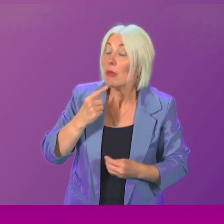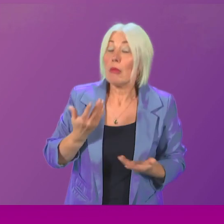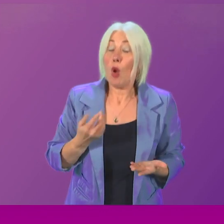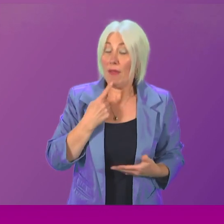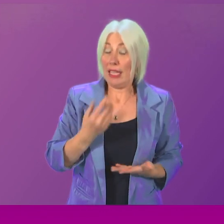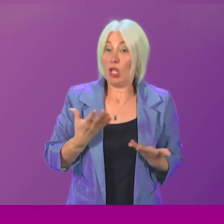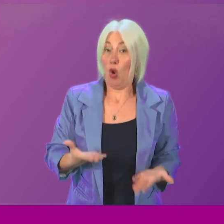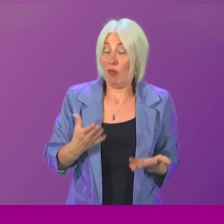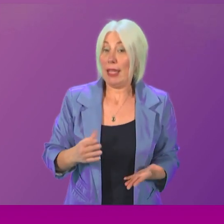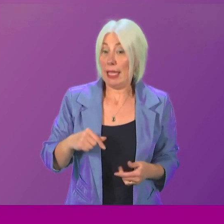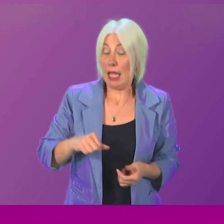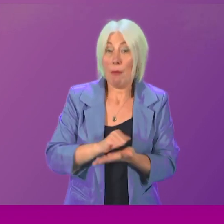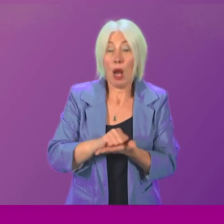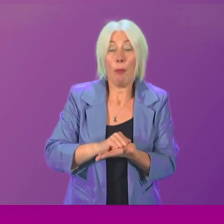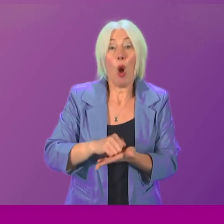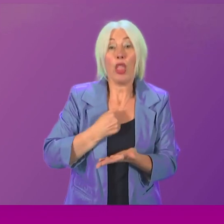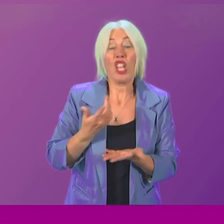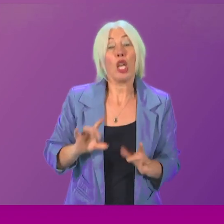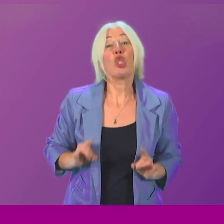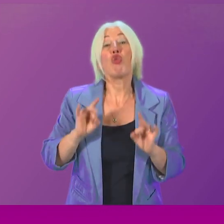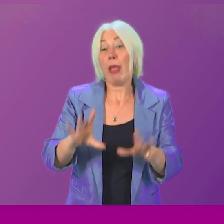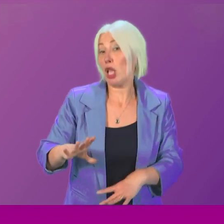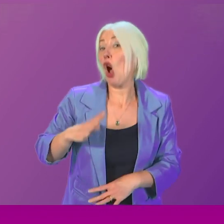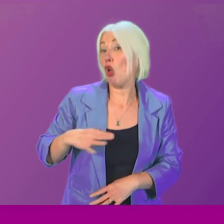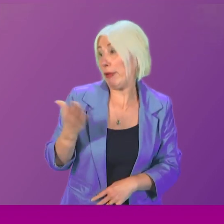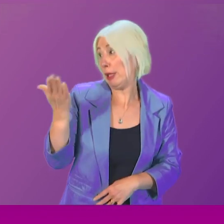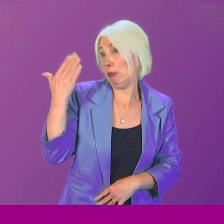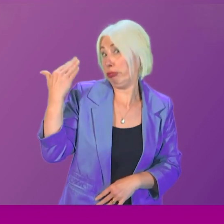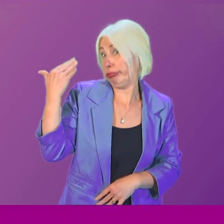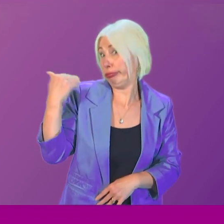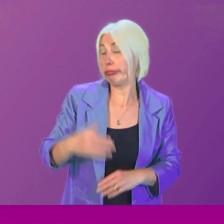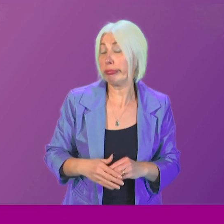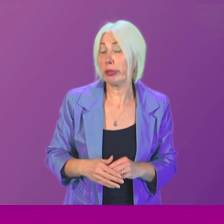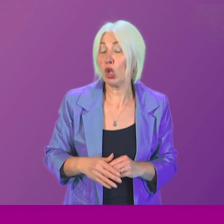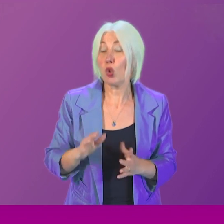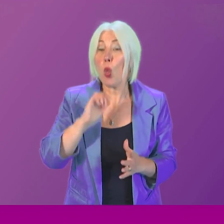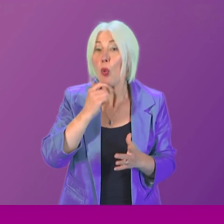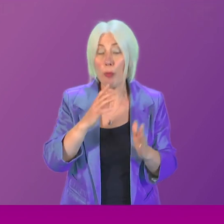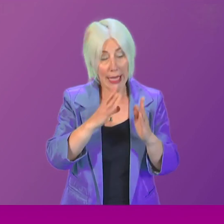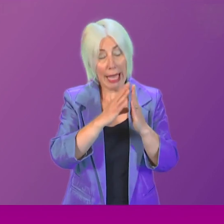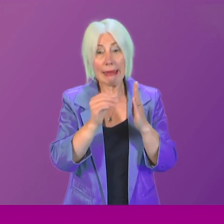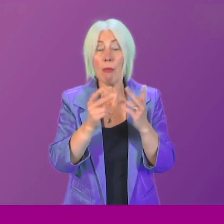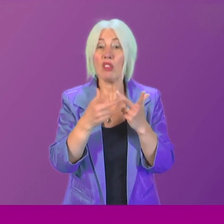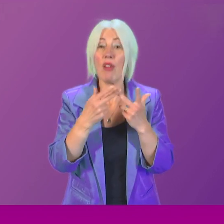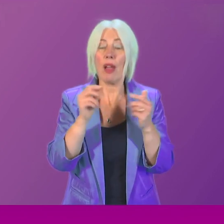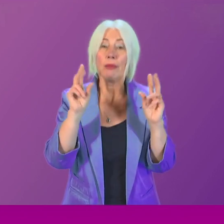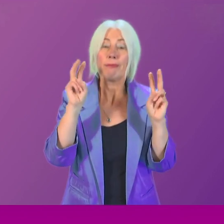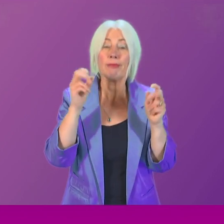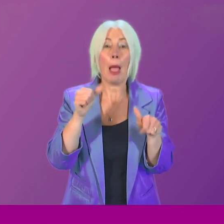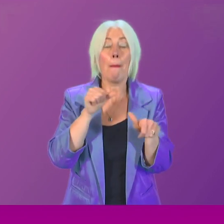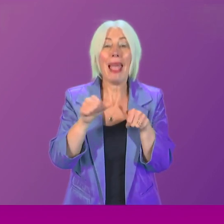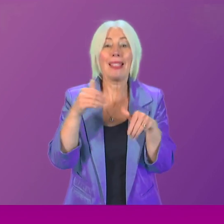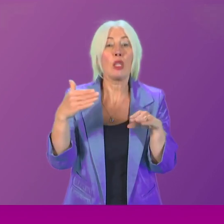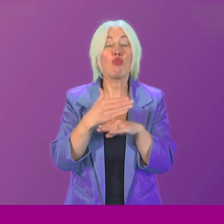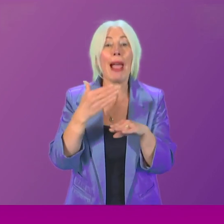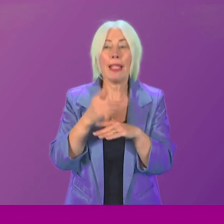that an apology was issued in Australia some years ago so there will be examples of best practice elsewhere that it is important